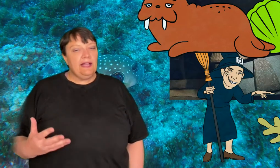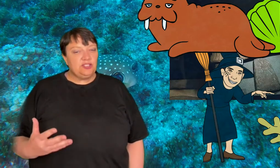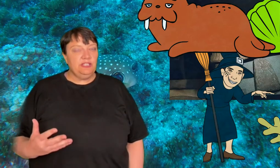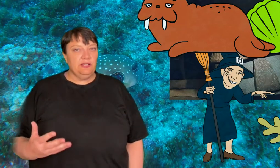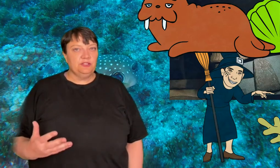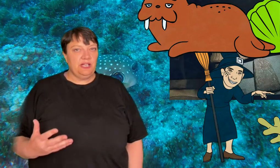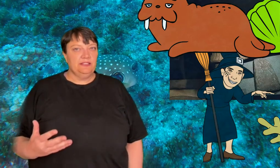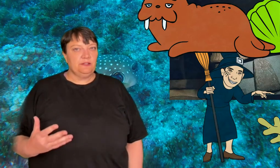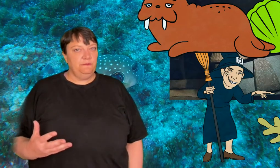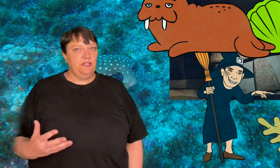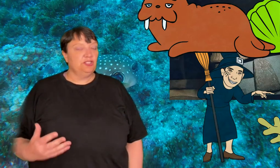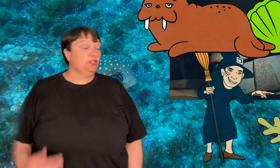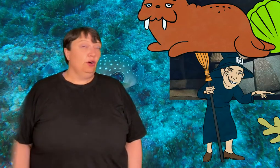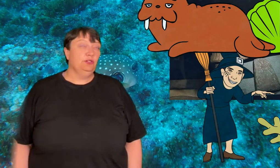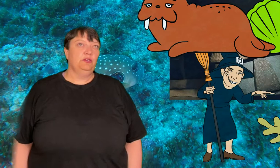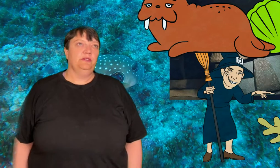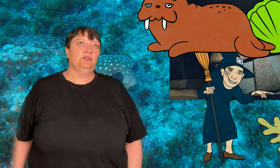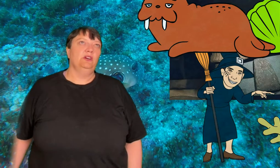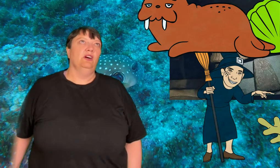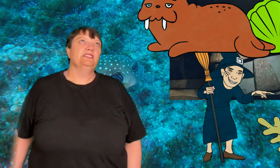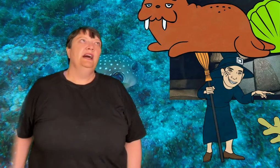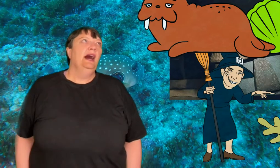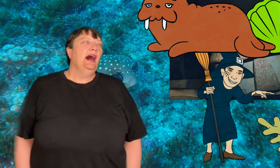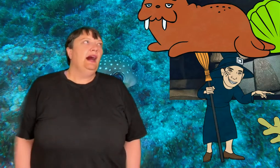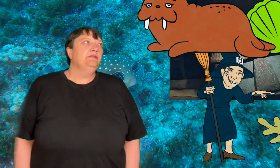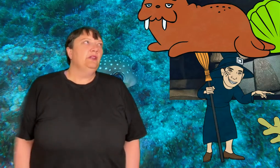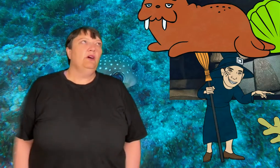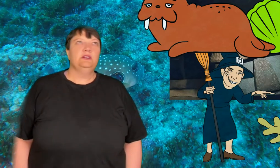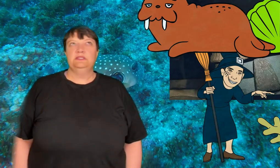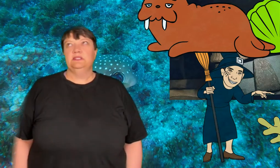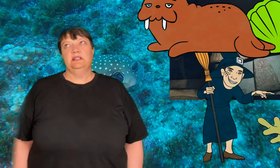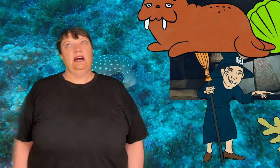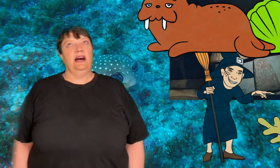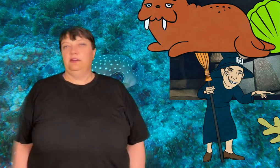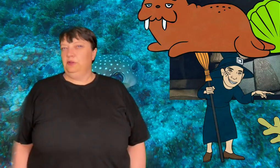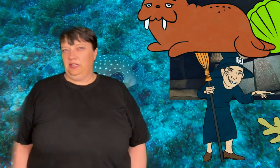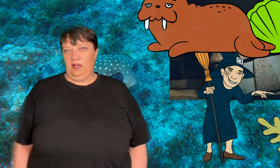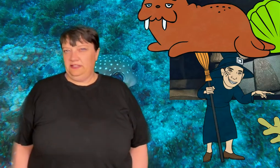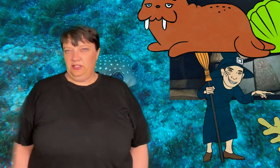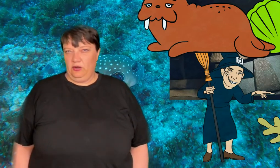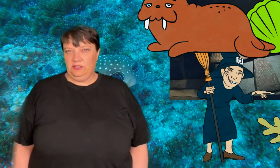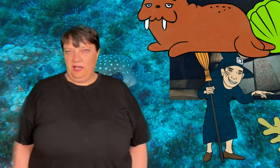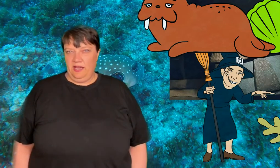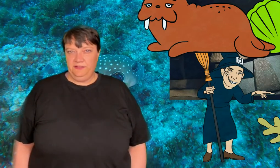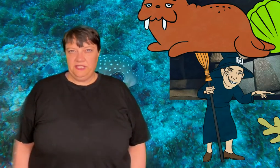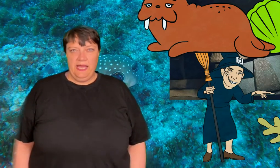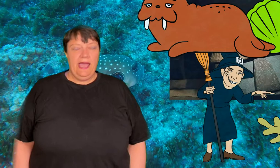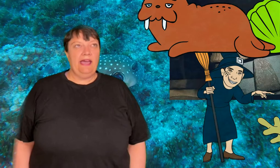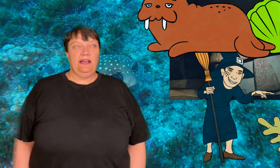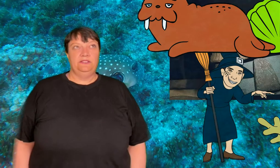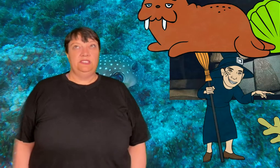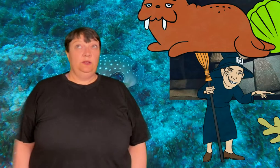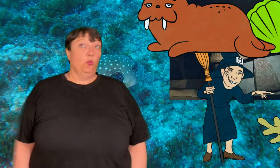catching those kinds of fish is a non-trivial task. I've logged 190 odd dives